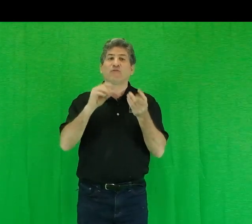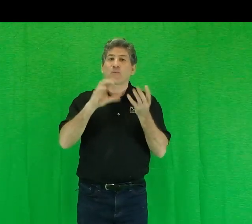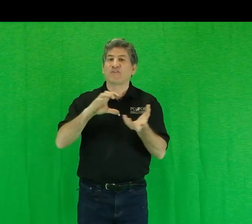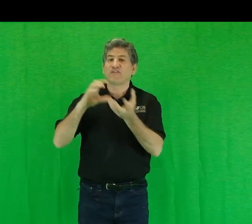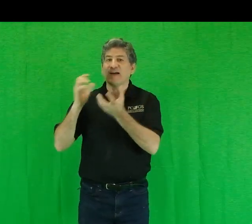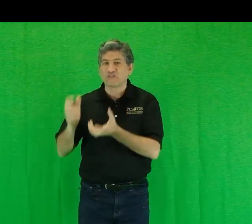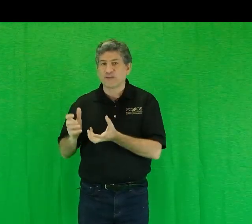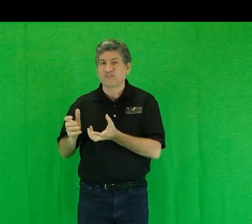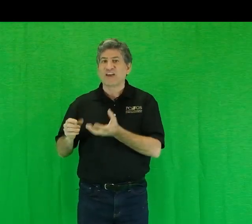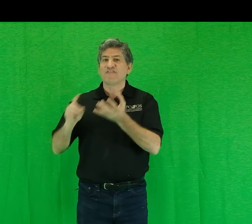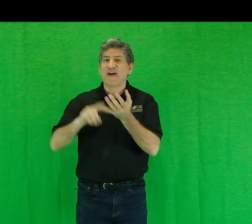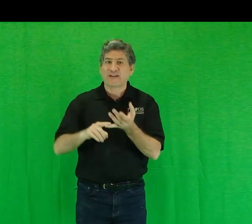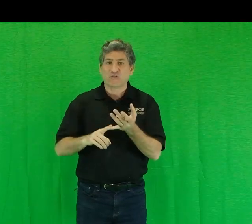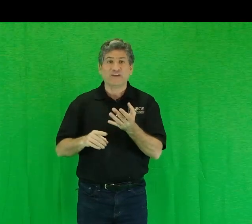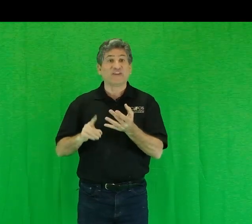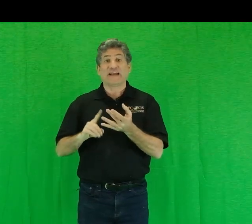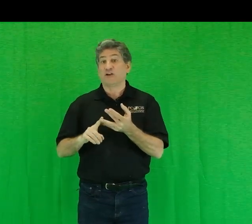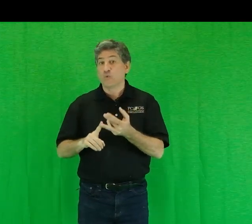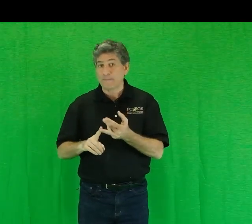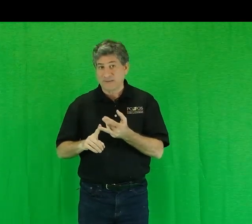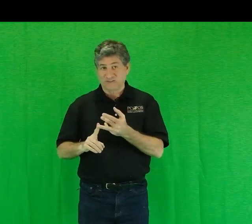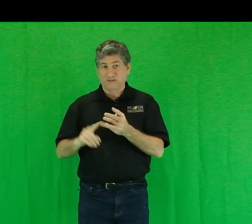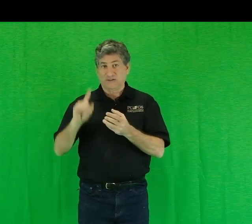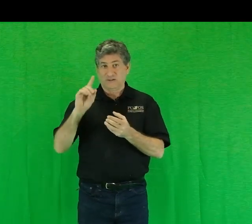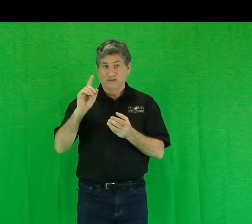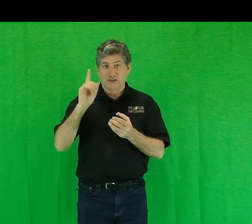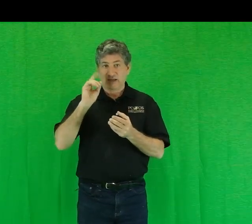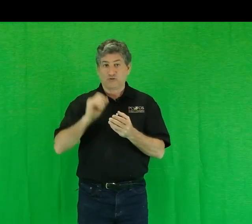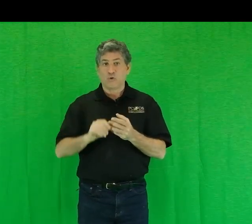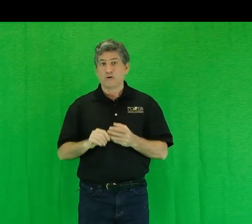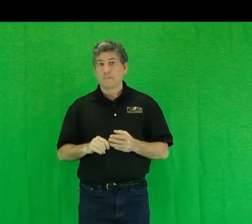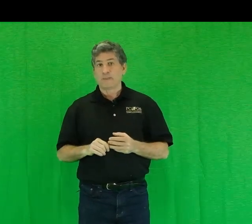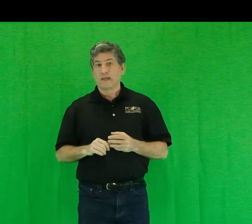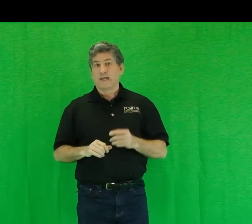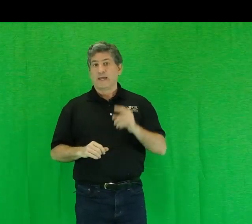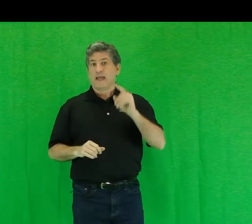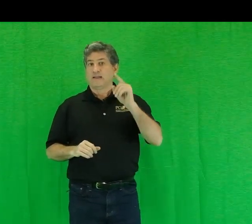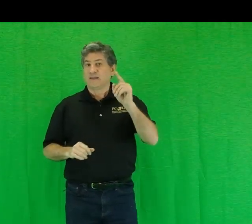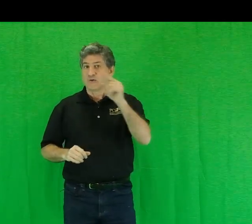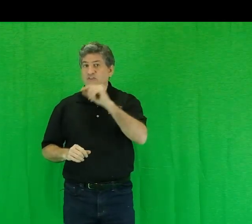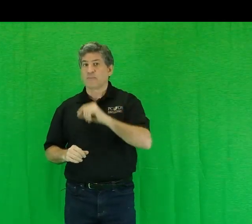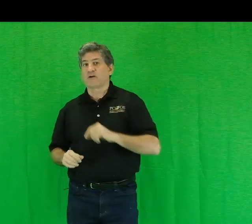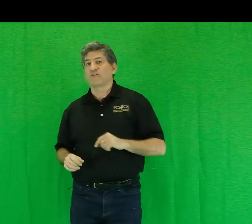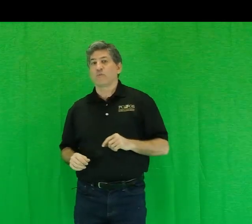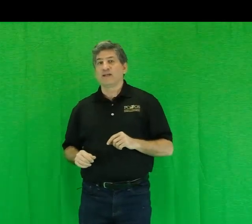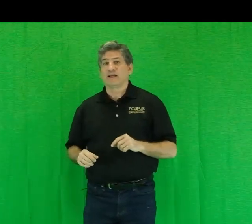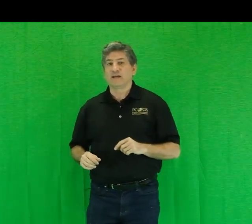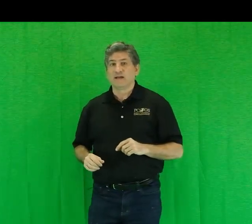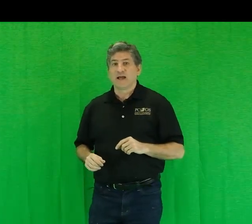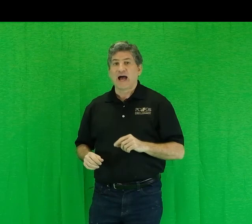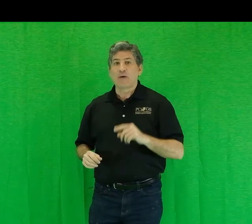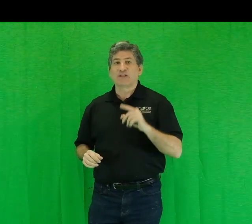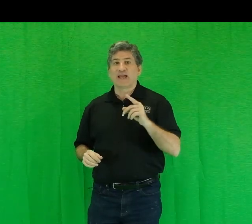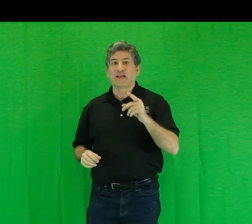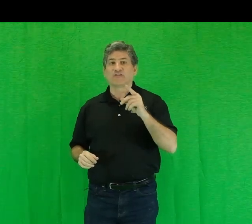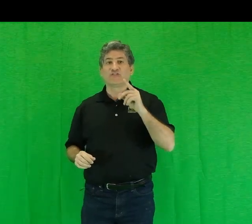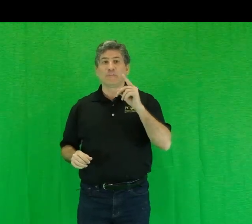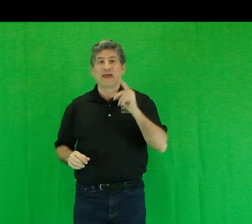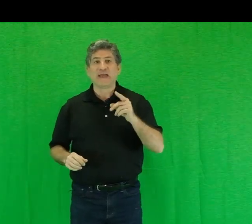form of investments, factories, and equipment, end quote. And here is the part of the reading, I would like us to pay